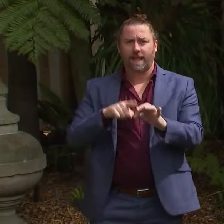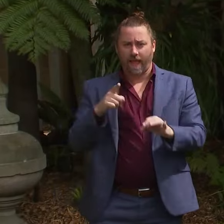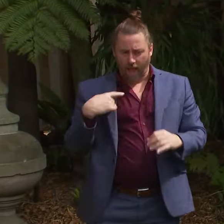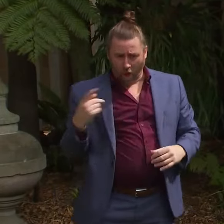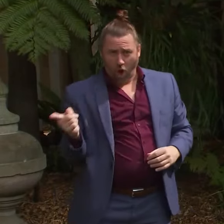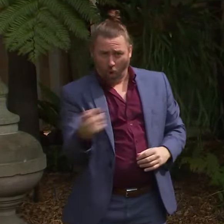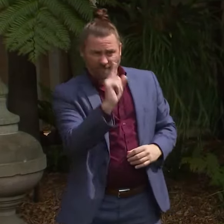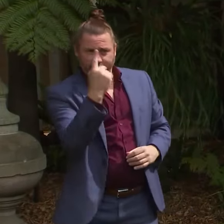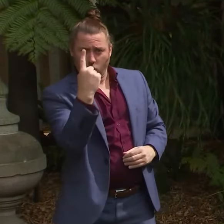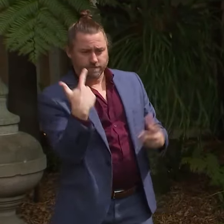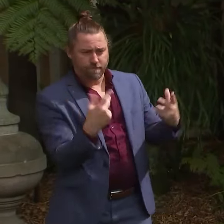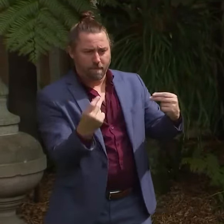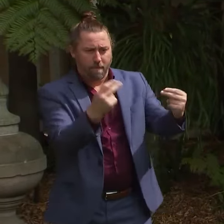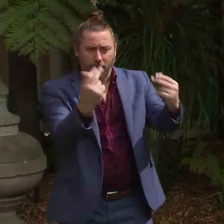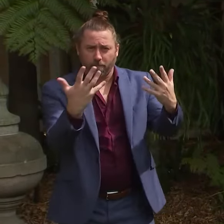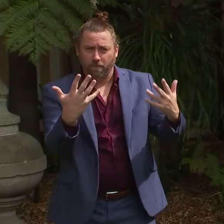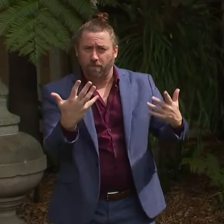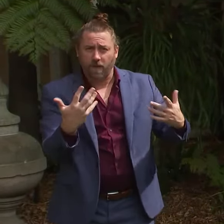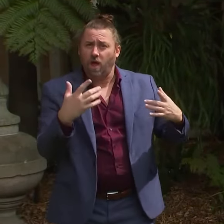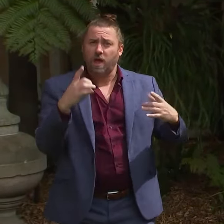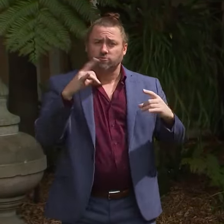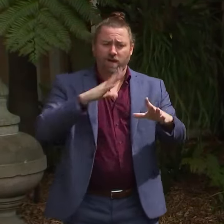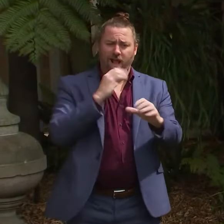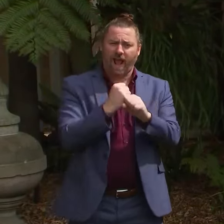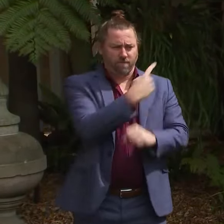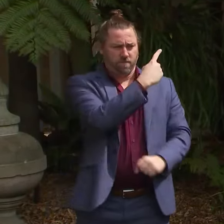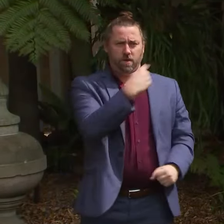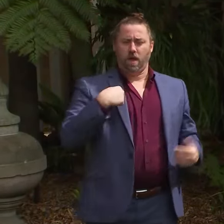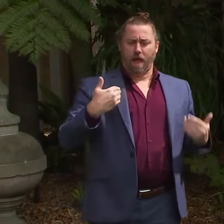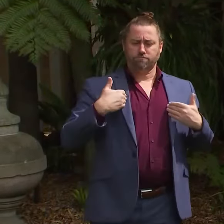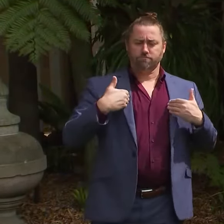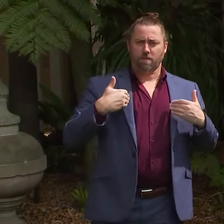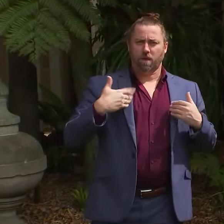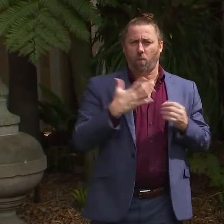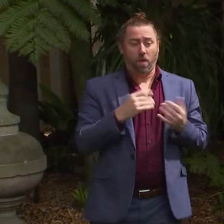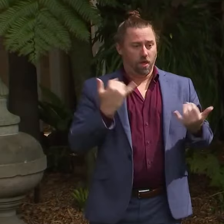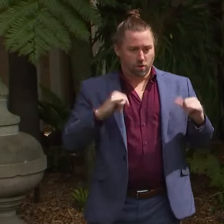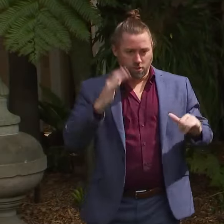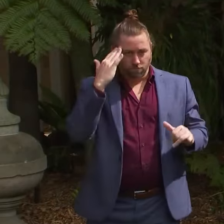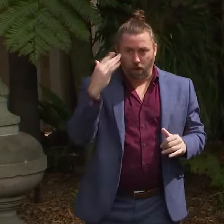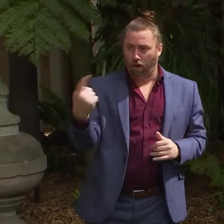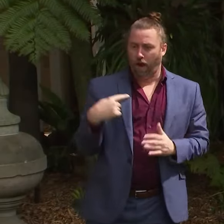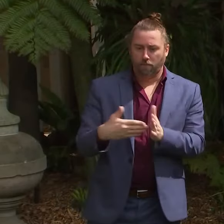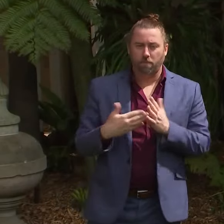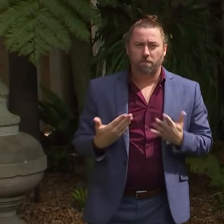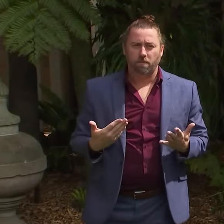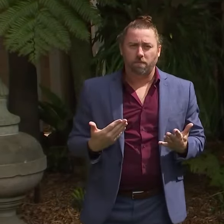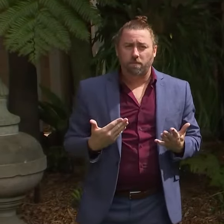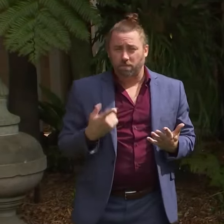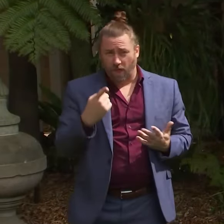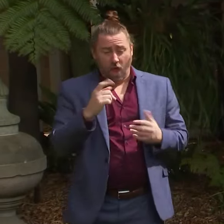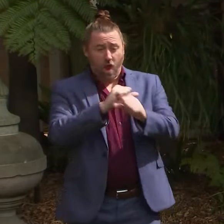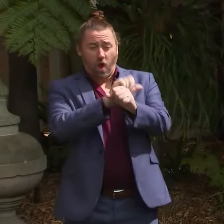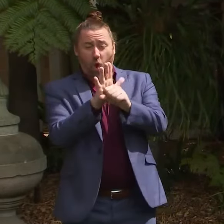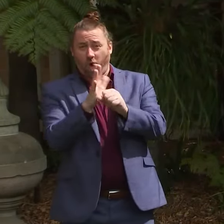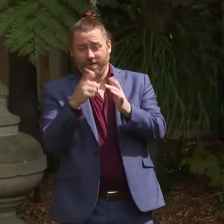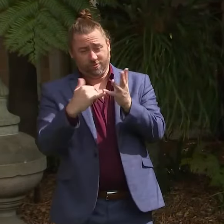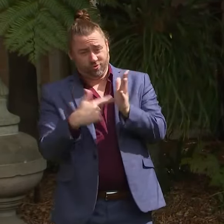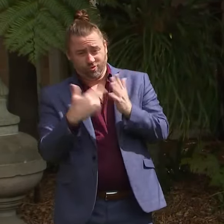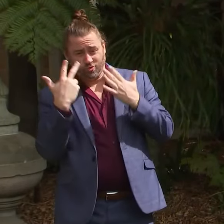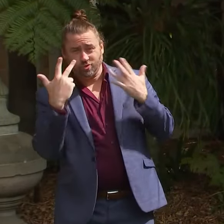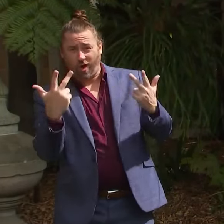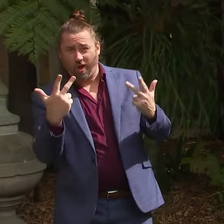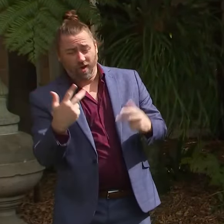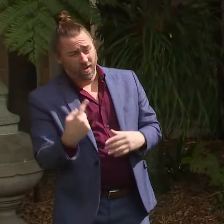dropped the ball all the way through. And COVID has just shone a light on that. It has not caused the problem. It's shone a light on the fact